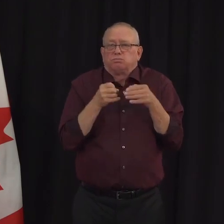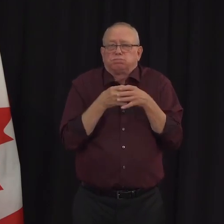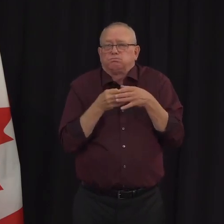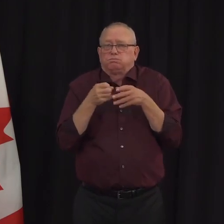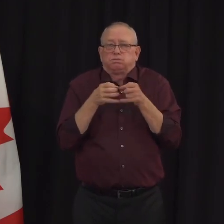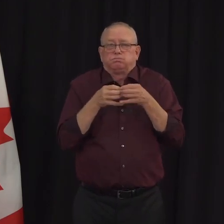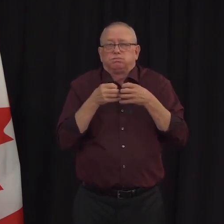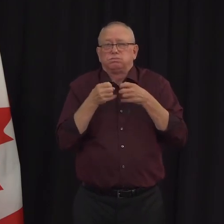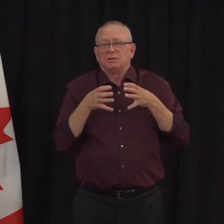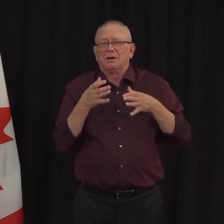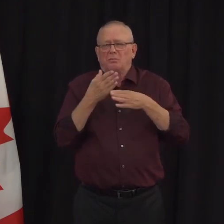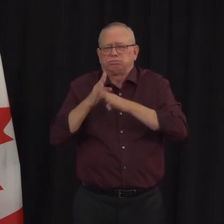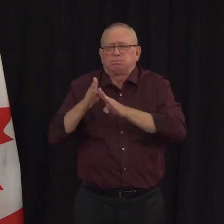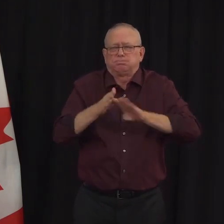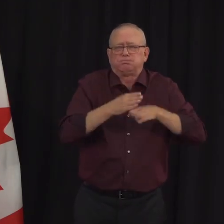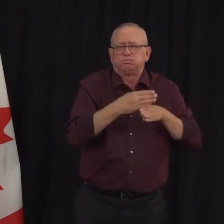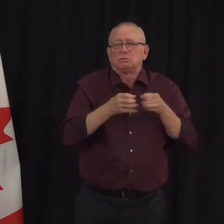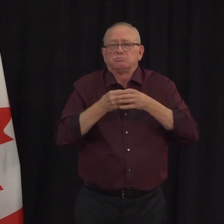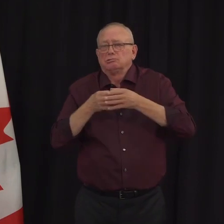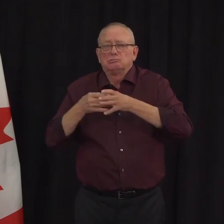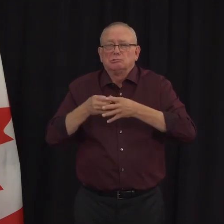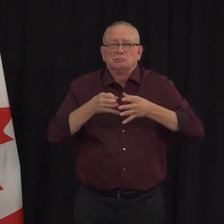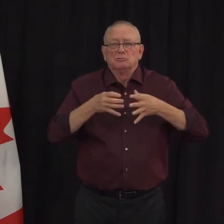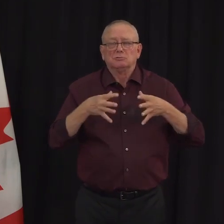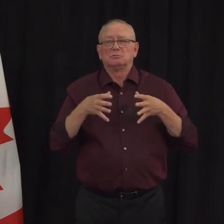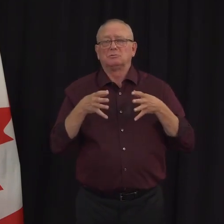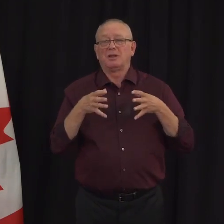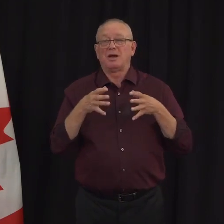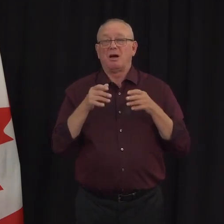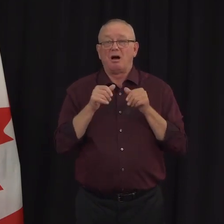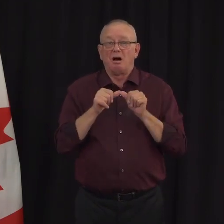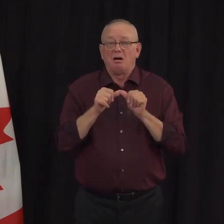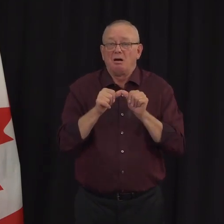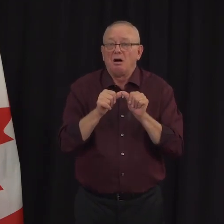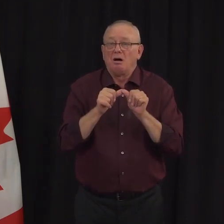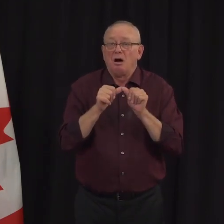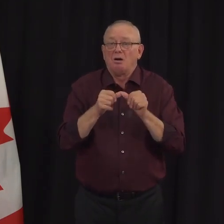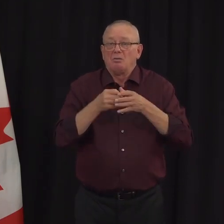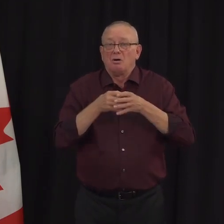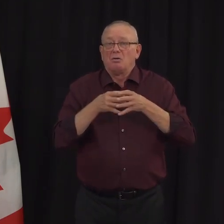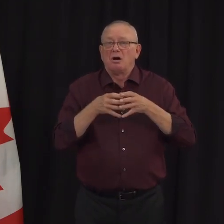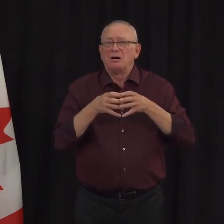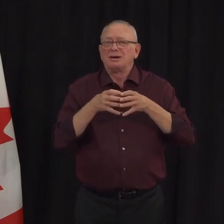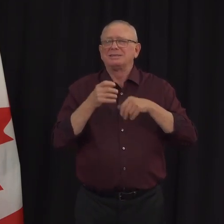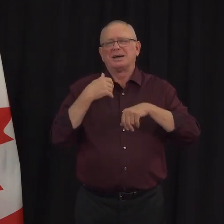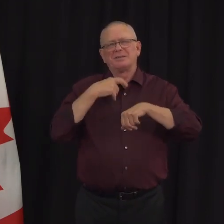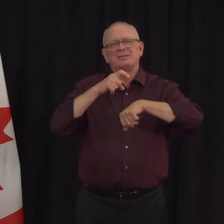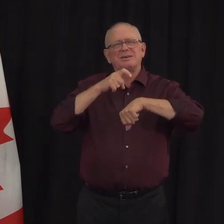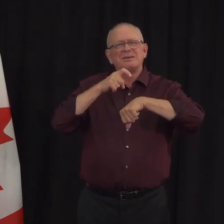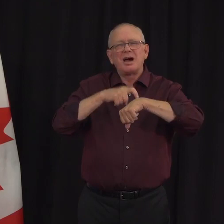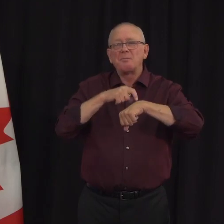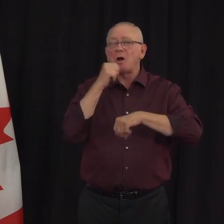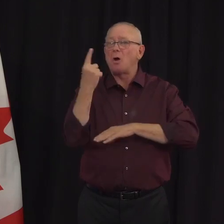make copies of themselves, then another copy and another one and so on. This takes time. Our